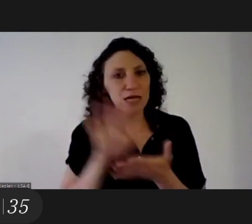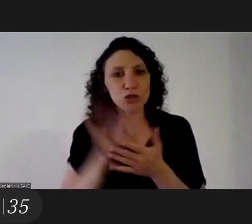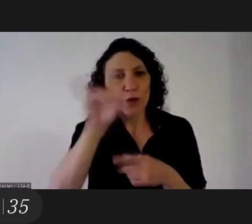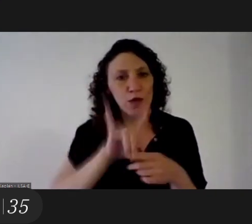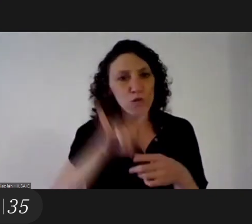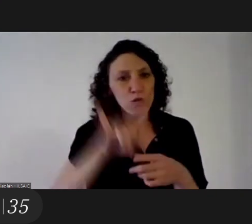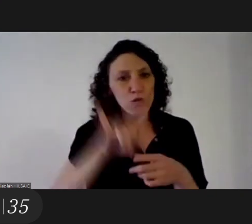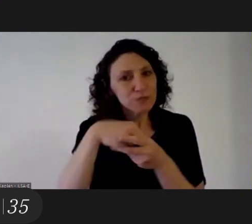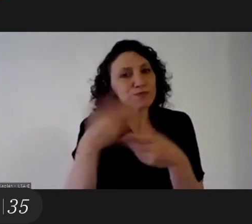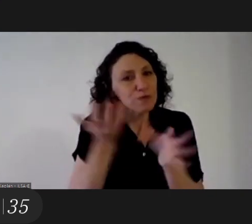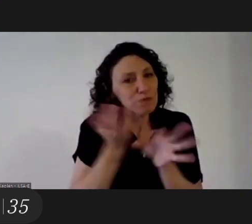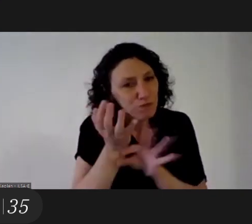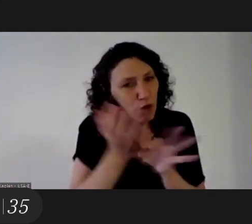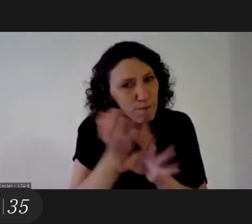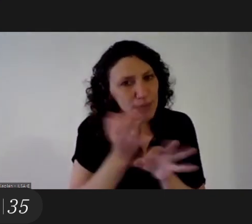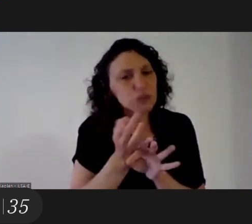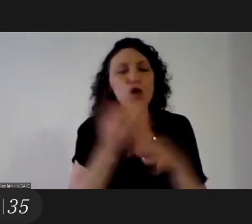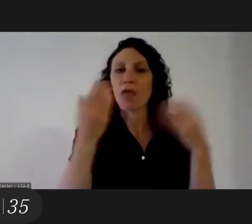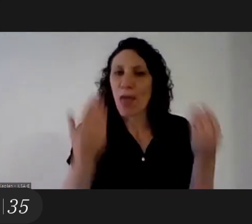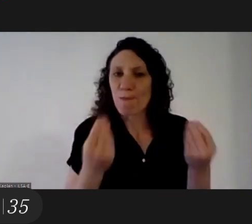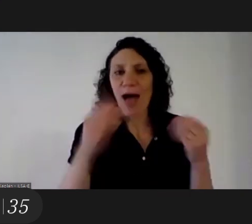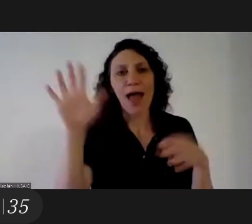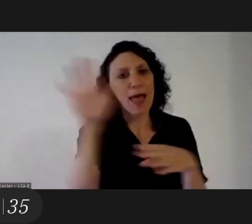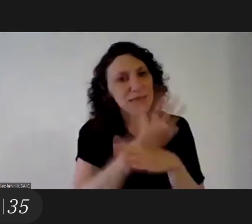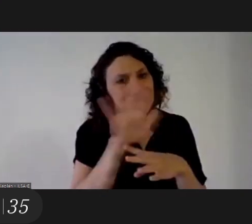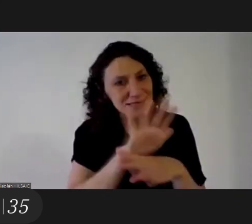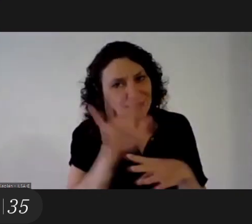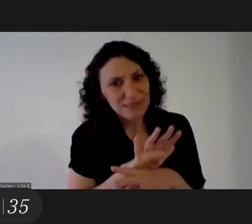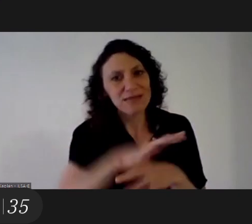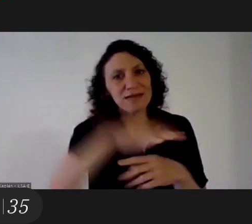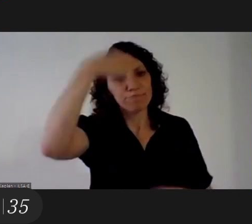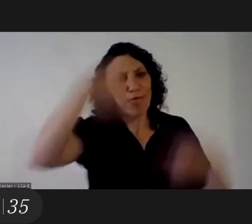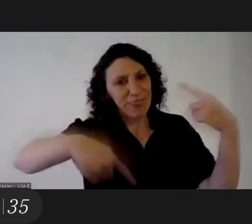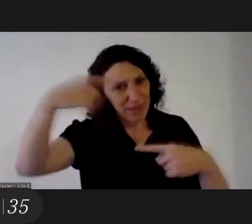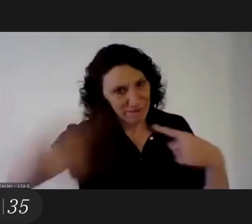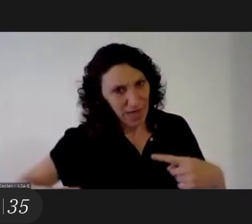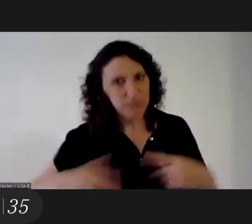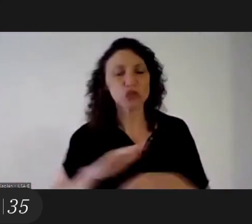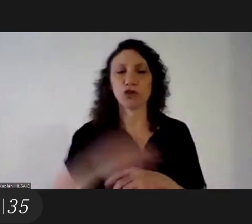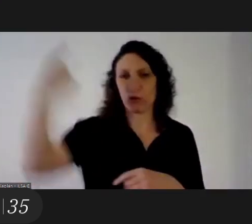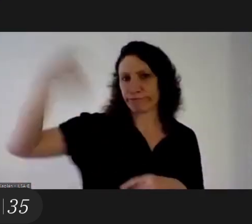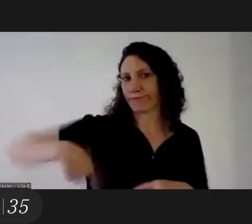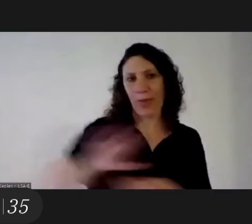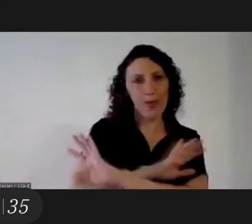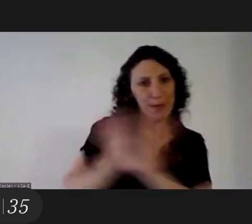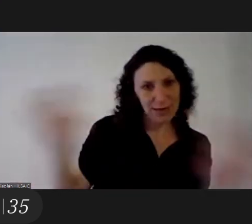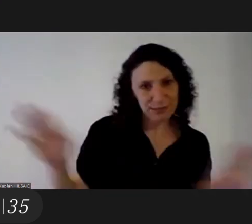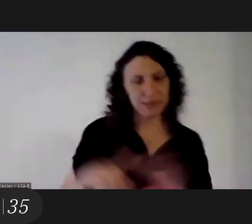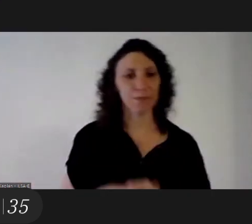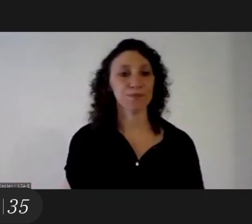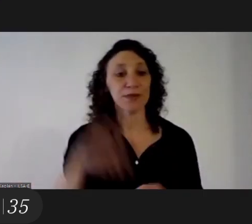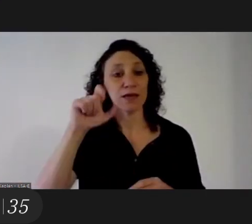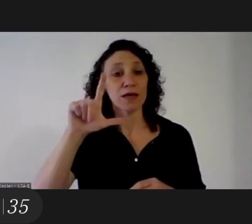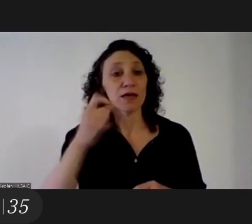film students to work at post-colonial and diverse cinema that's what Tatiana says then Claudia